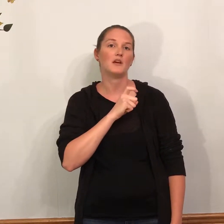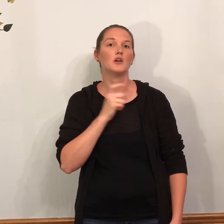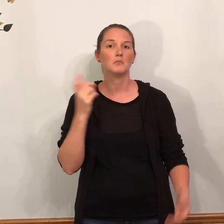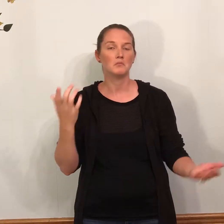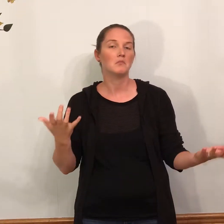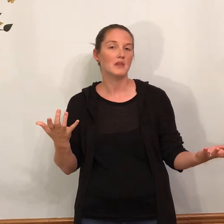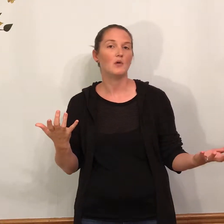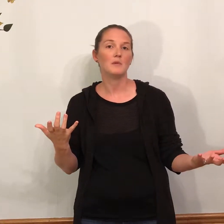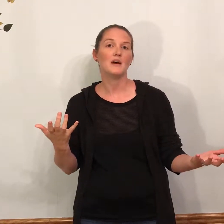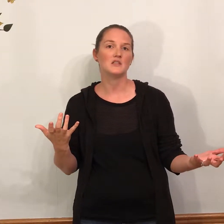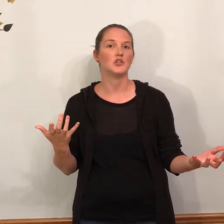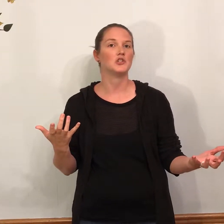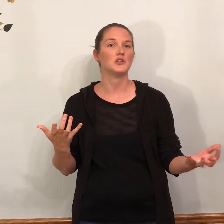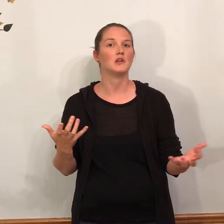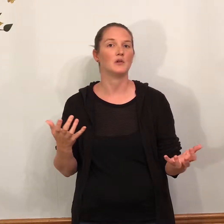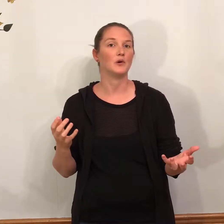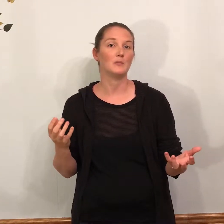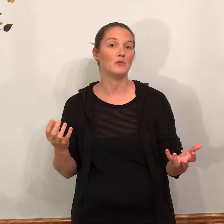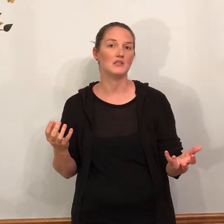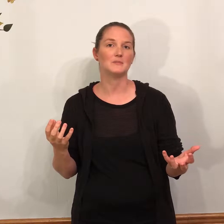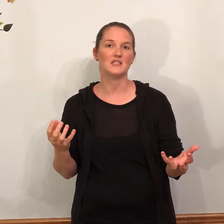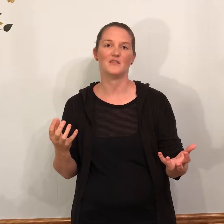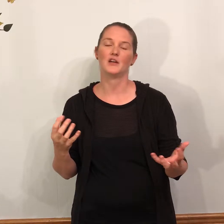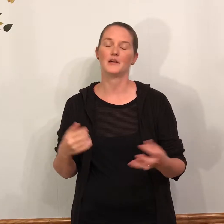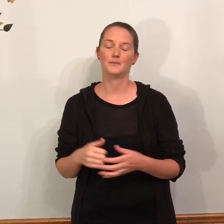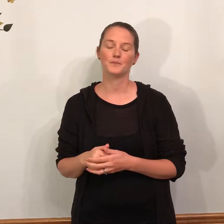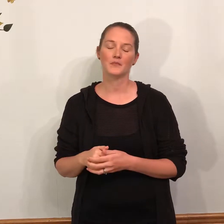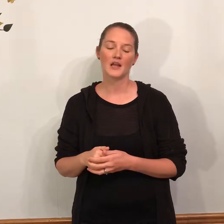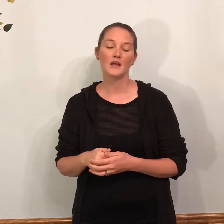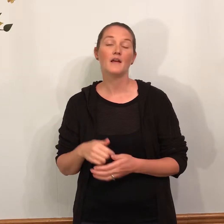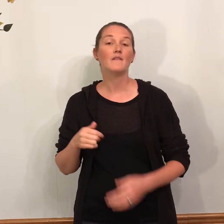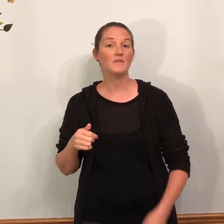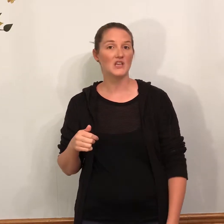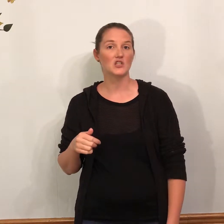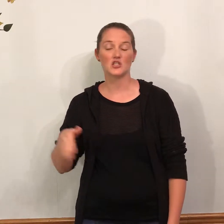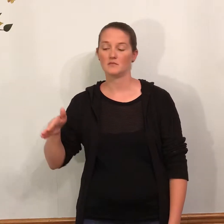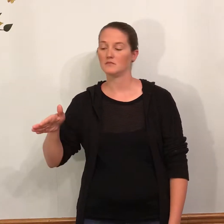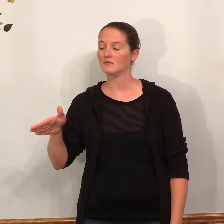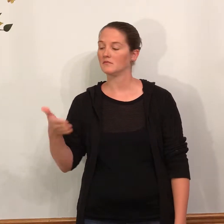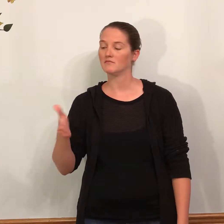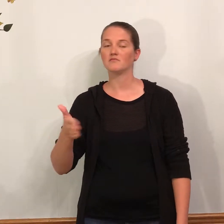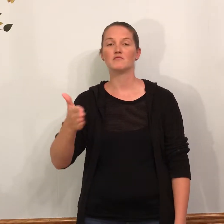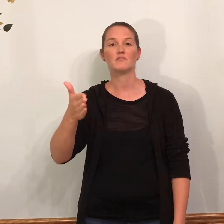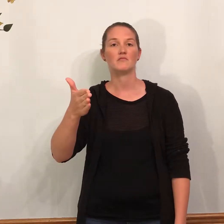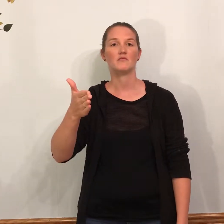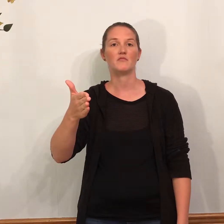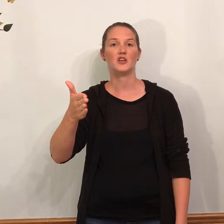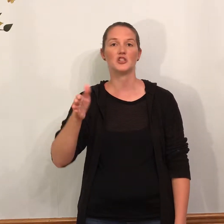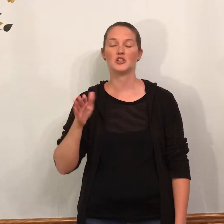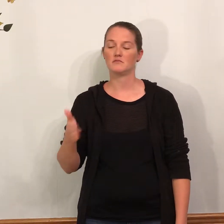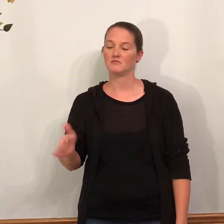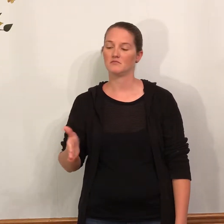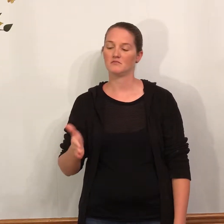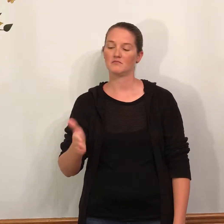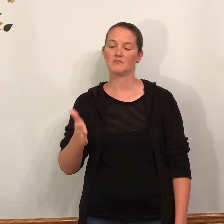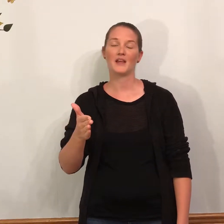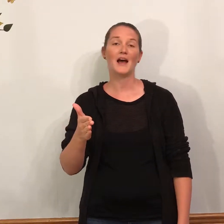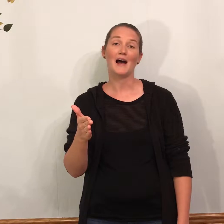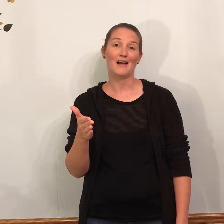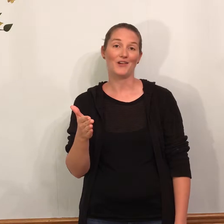finger. That would be my suggestion if you want to be really specific. Fish. Fish. I